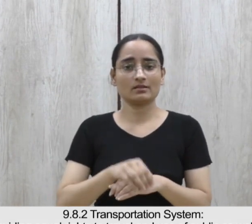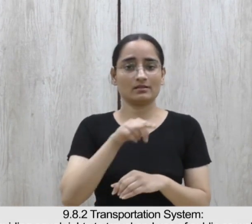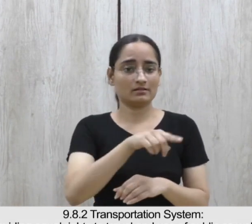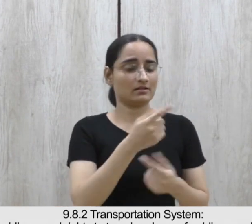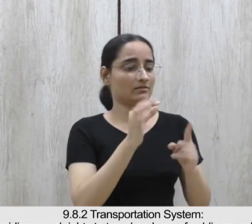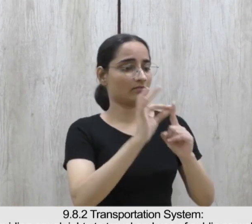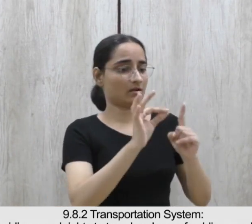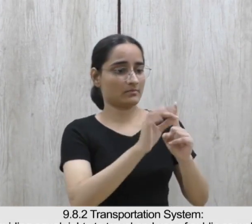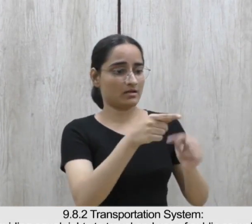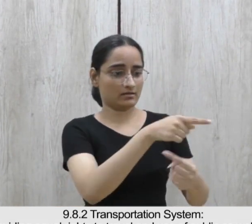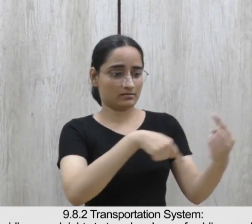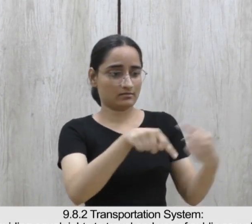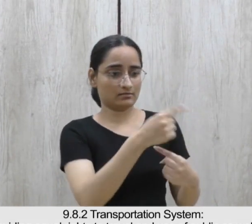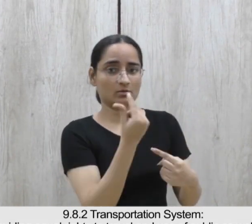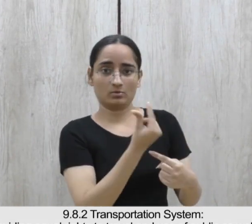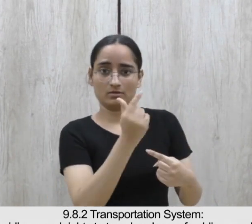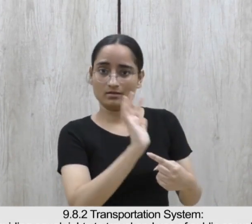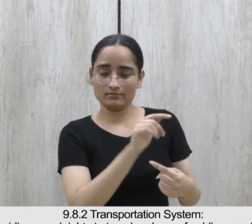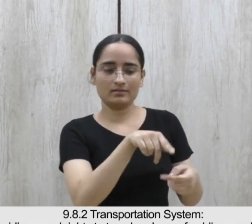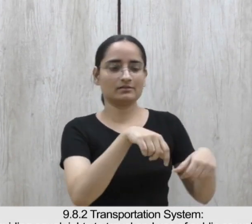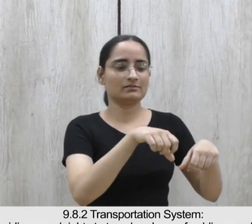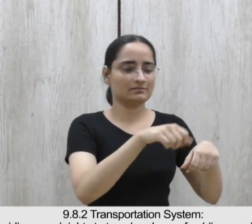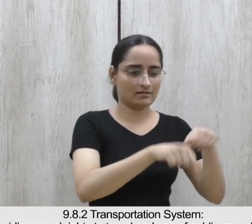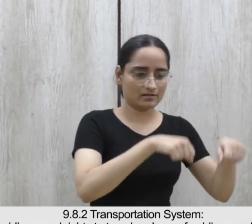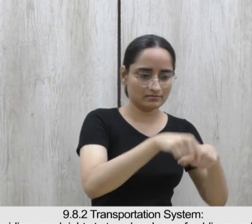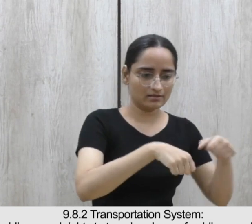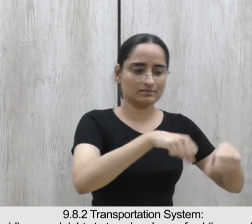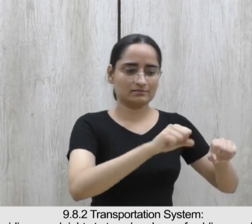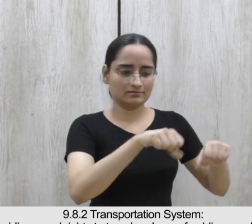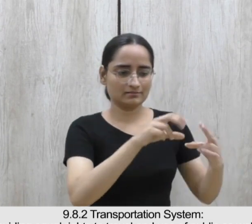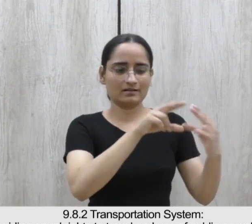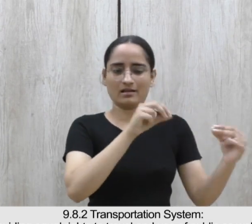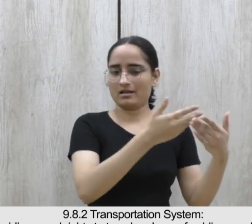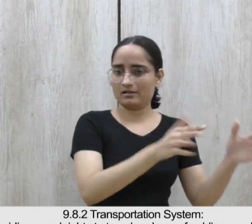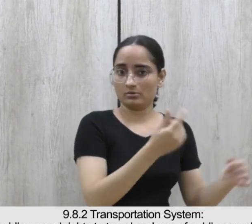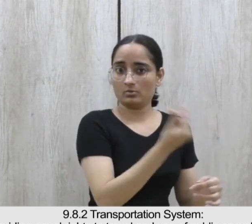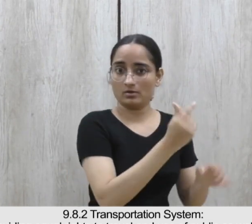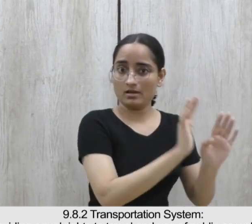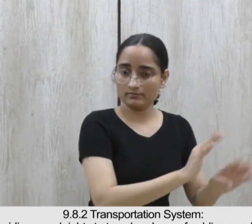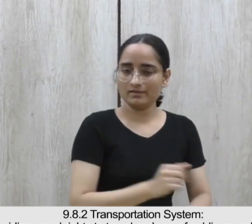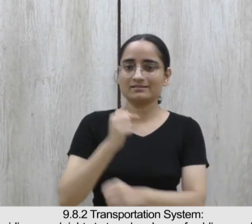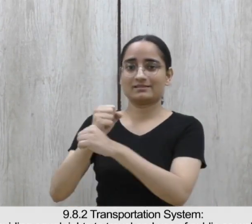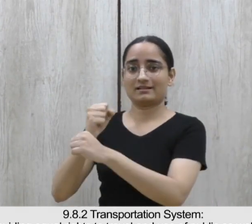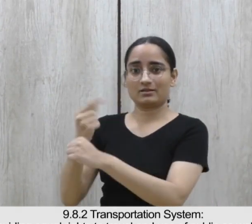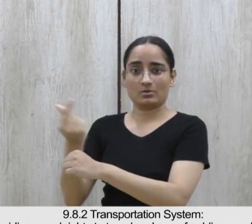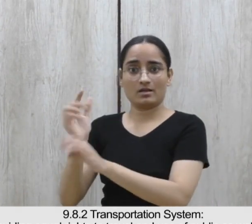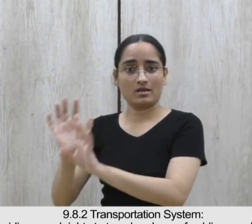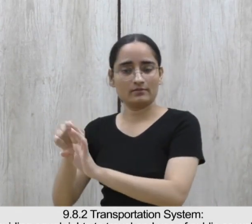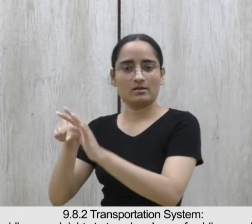The focus is on providing equal rights to travel and use of public as well as private